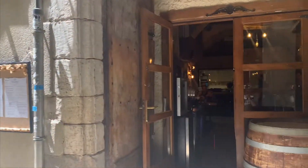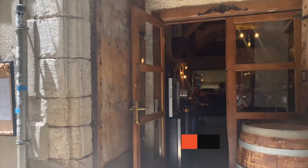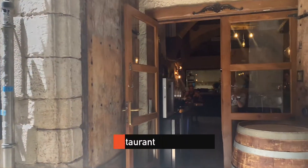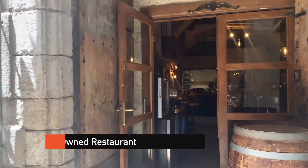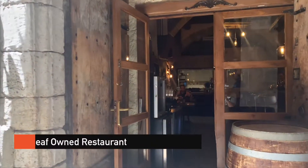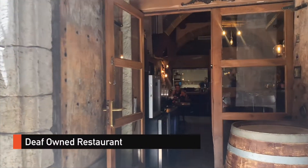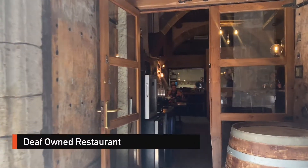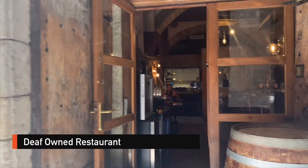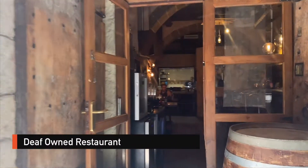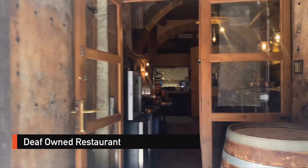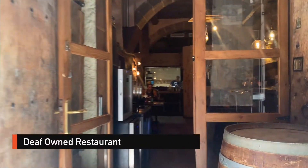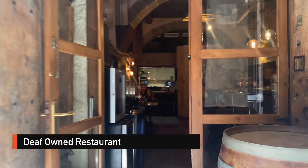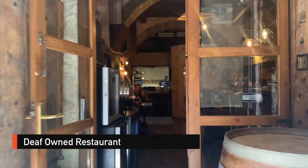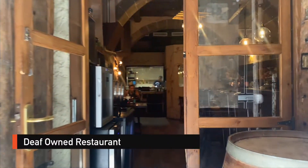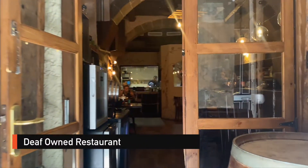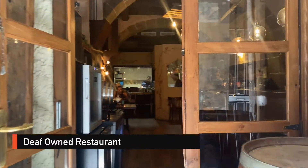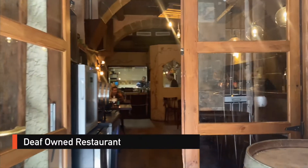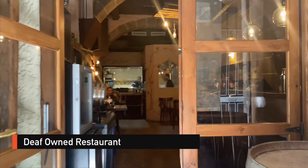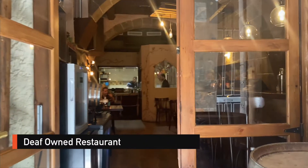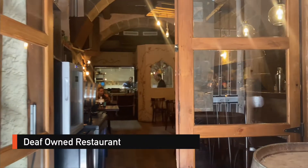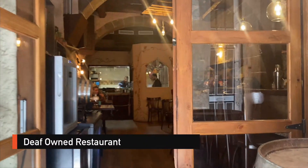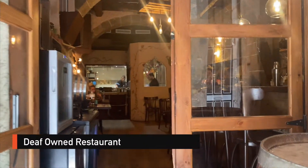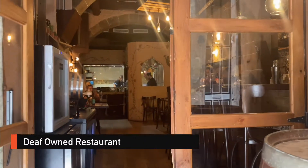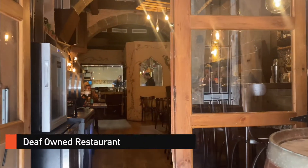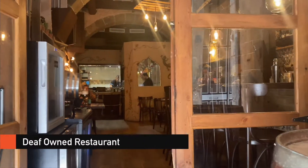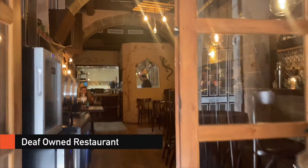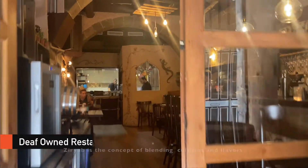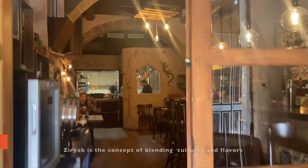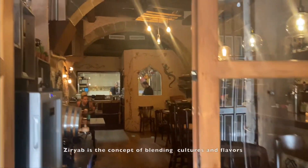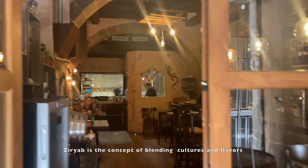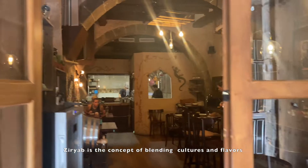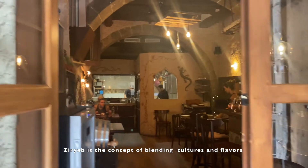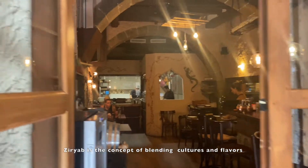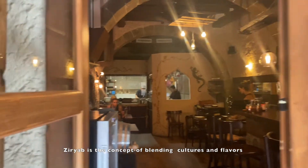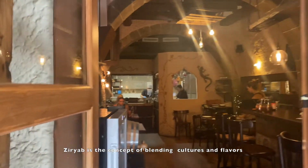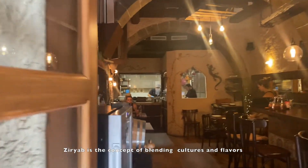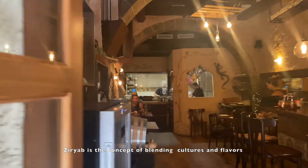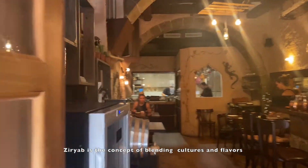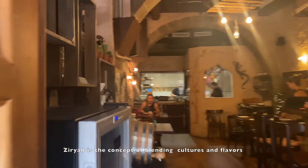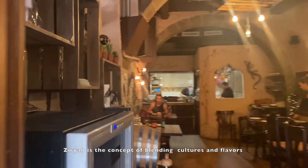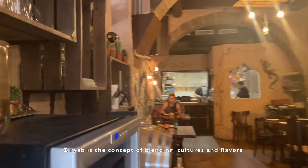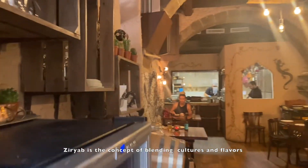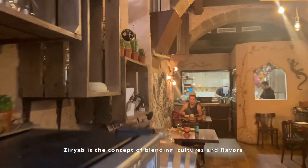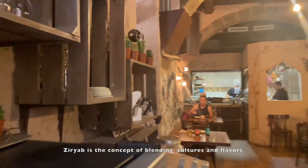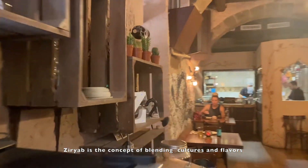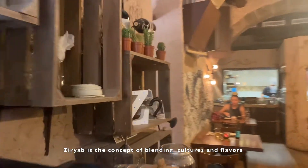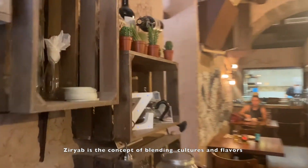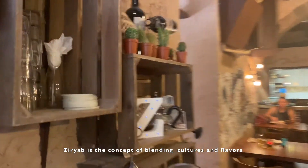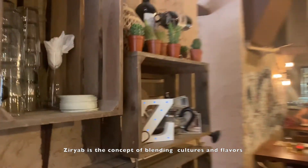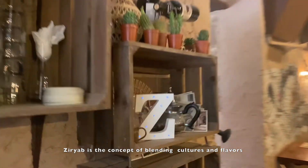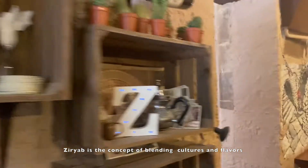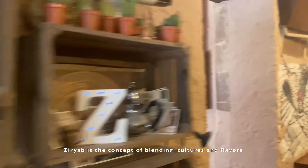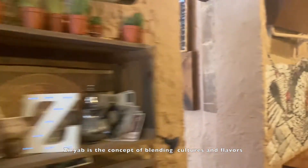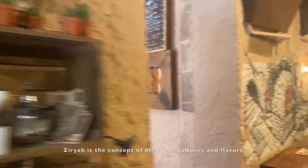is a concept of blending cultures and flavors. Its aim is to bring rich and spicy,